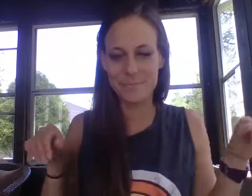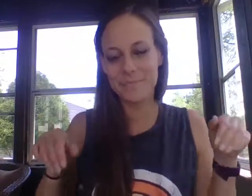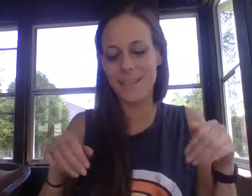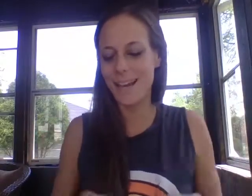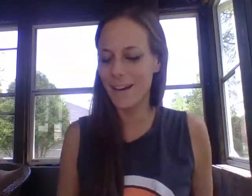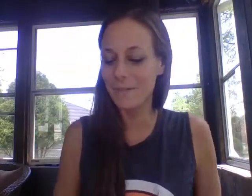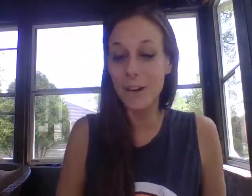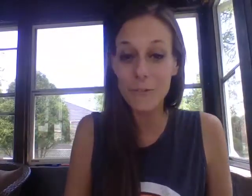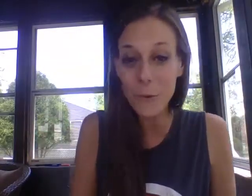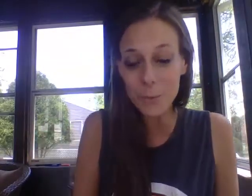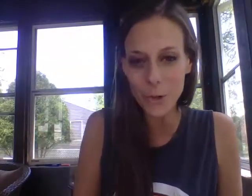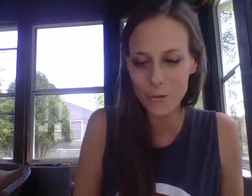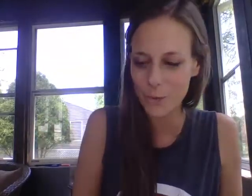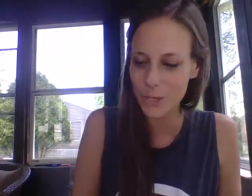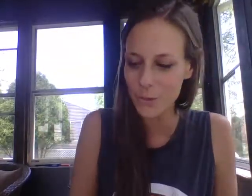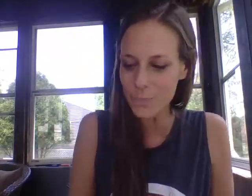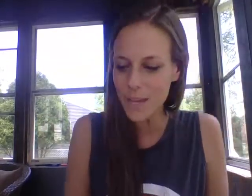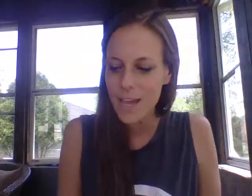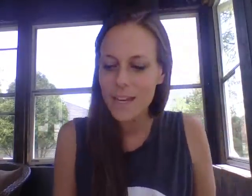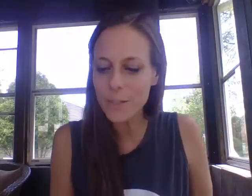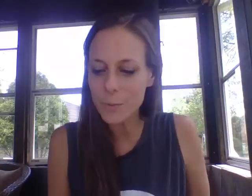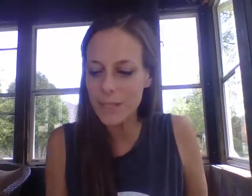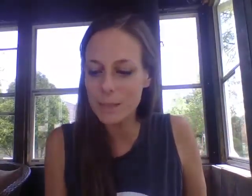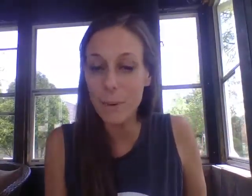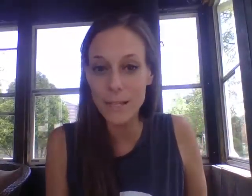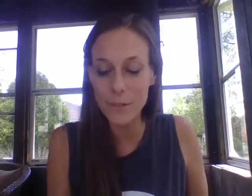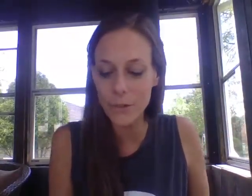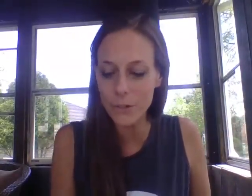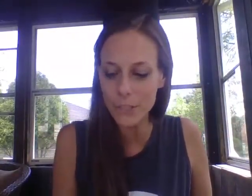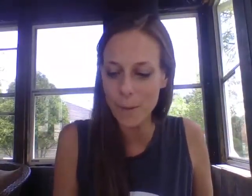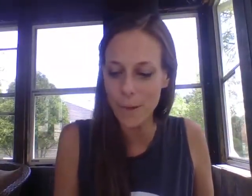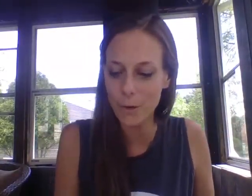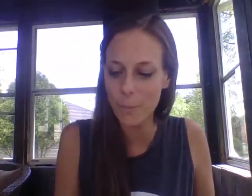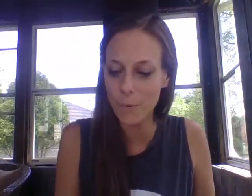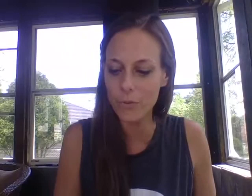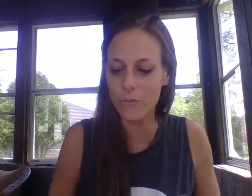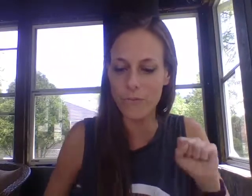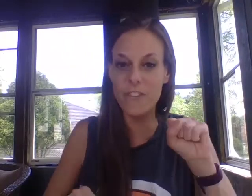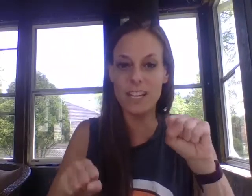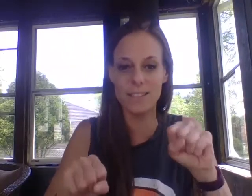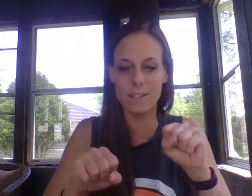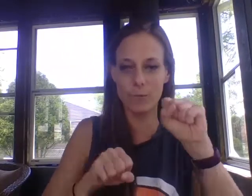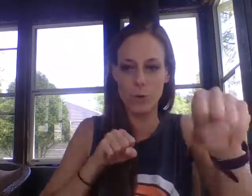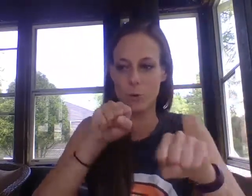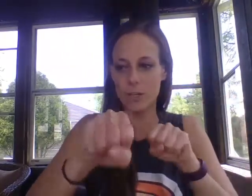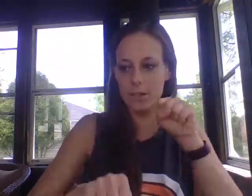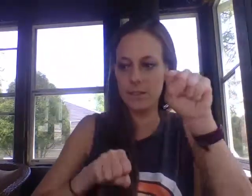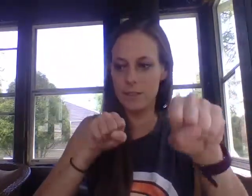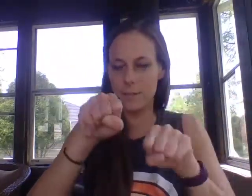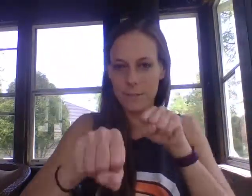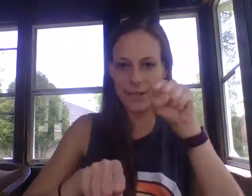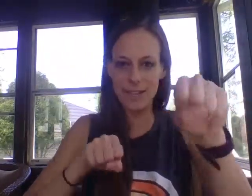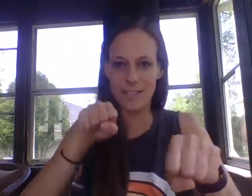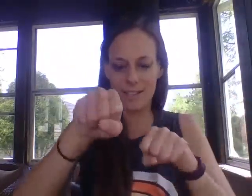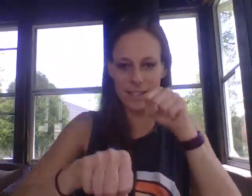all right I've got four more for you next one is bicycle you're gonna pedal both fists forward like this